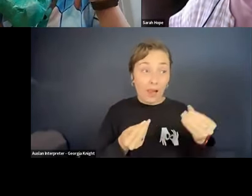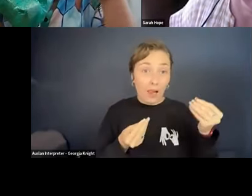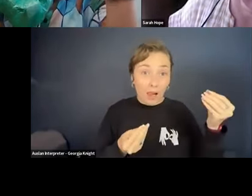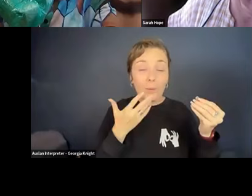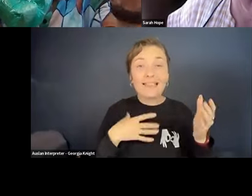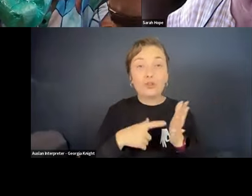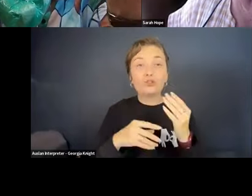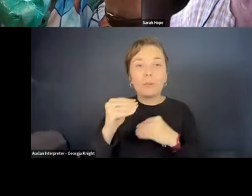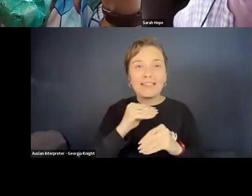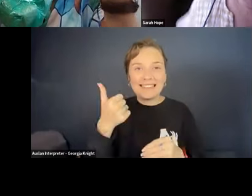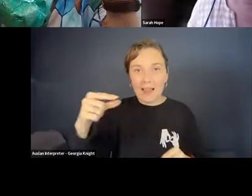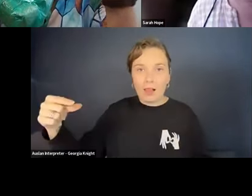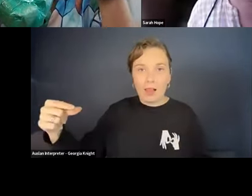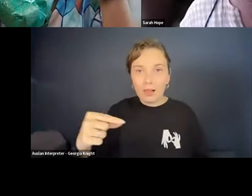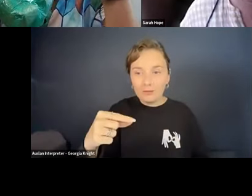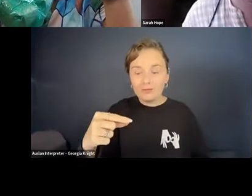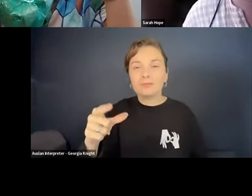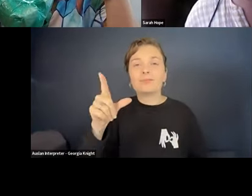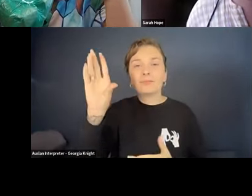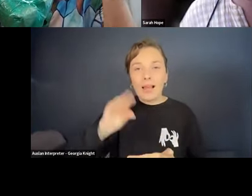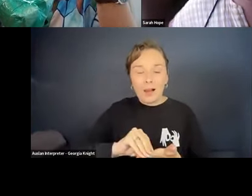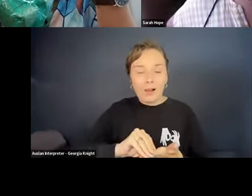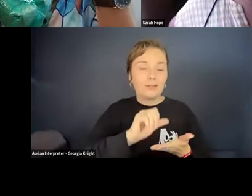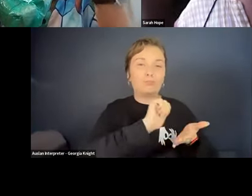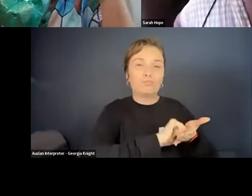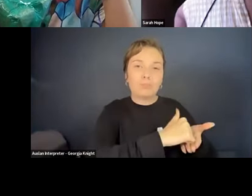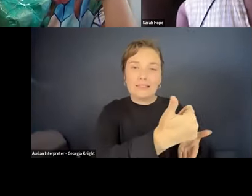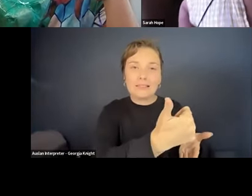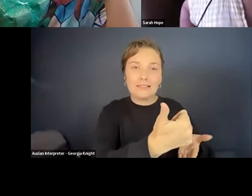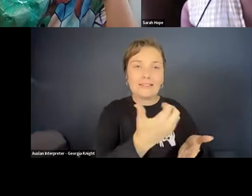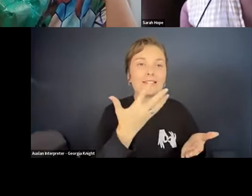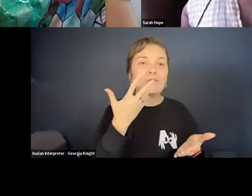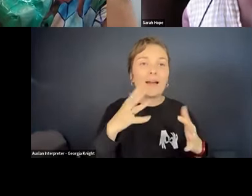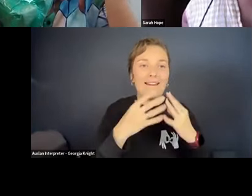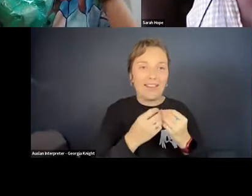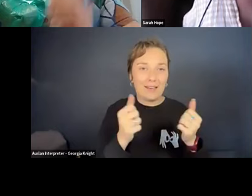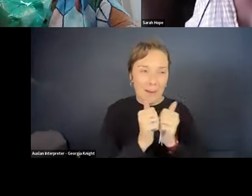replace it, it's still there all on the USB later when it just gets destroyed.